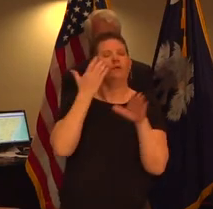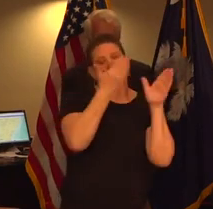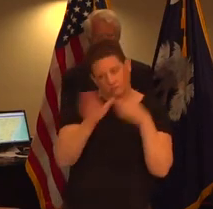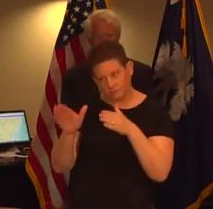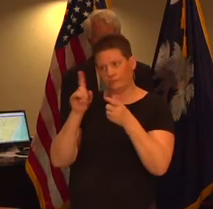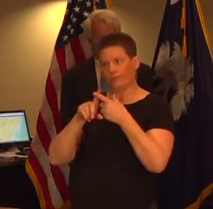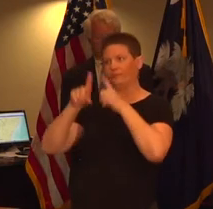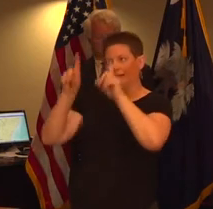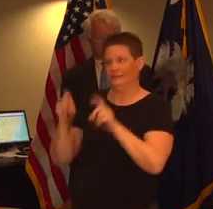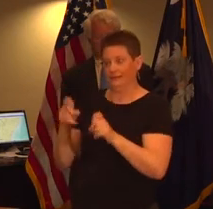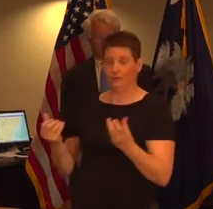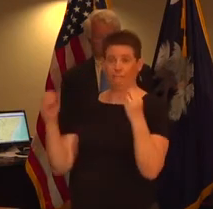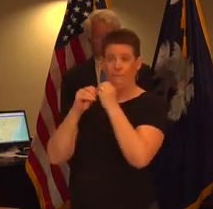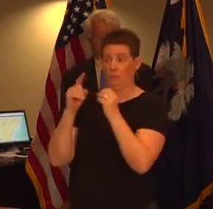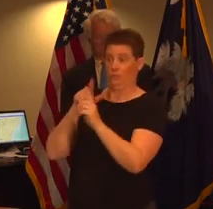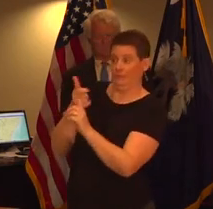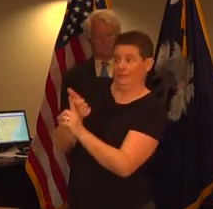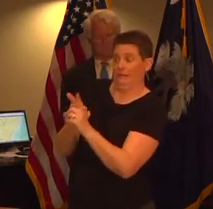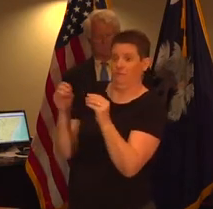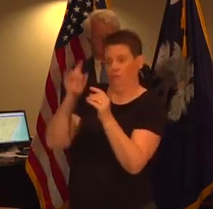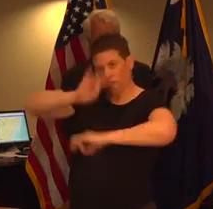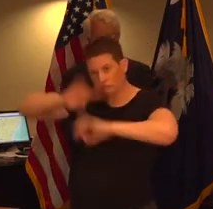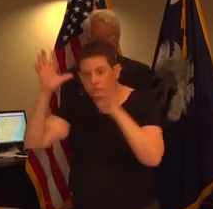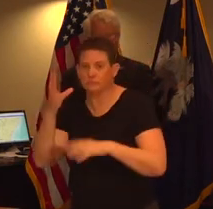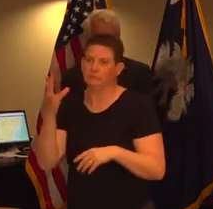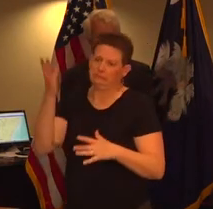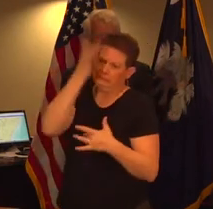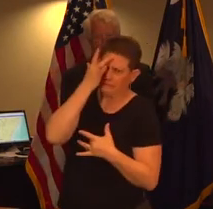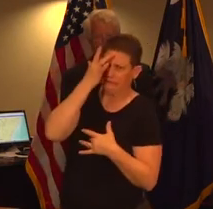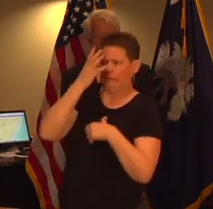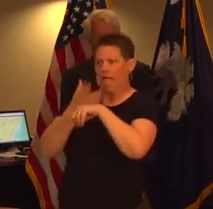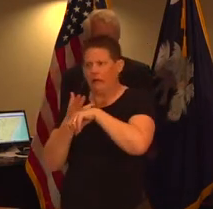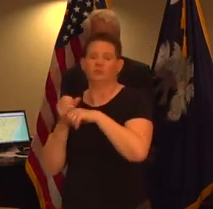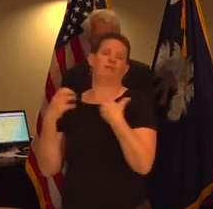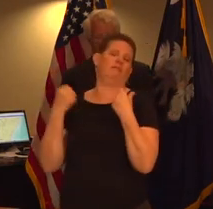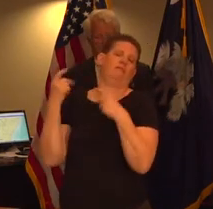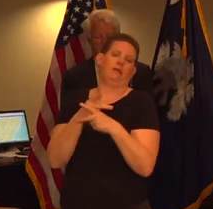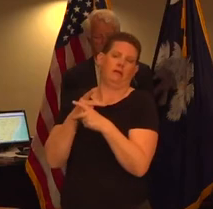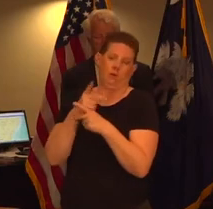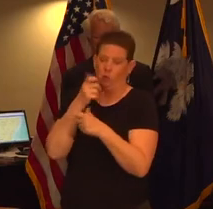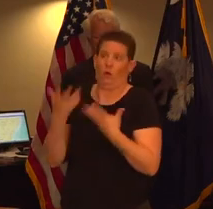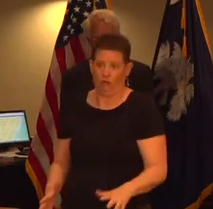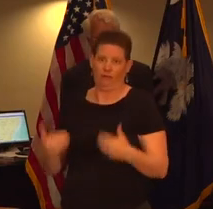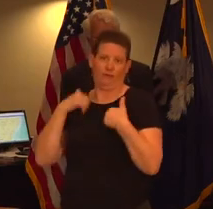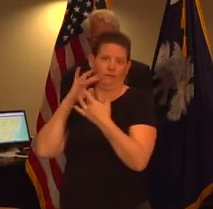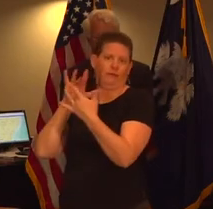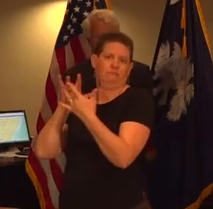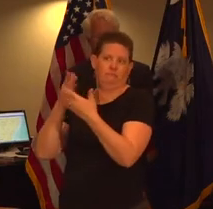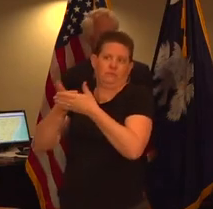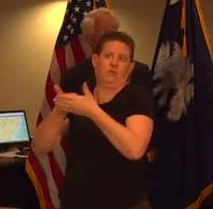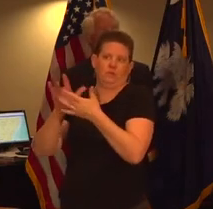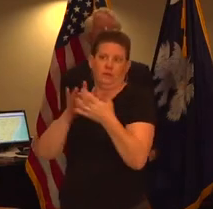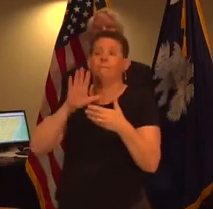people who are more seriously ill in hospitals and health care providers and others who have close contacts with those cases